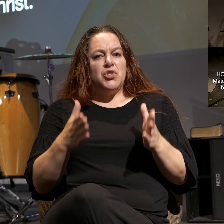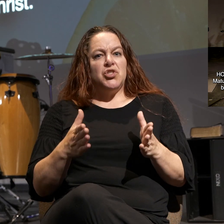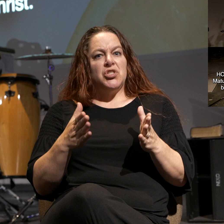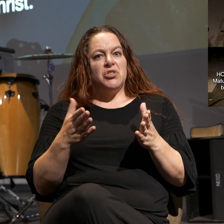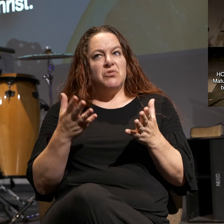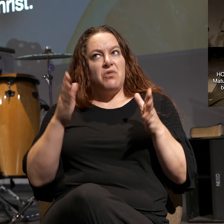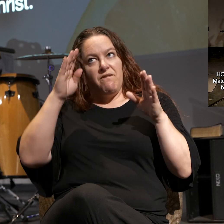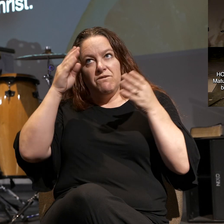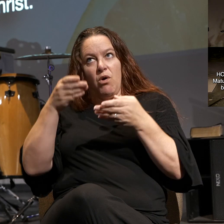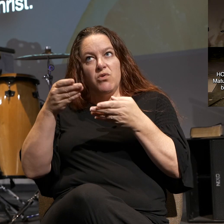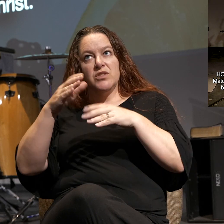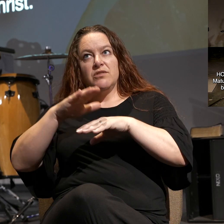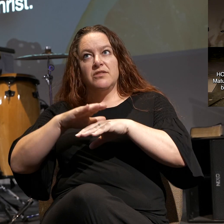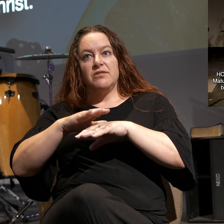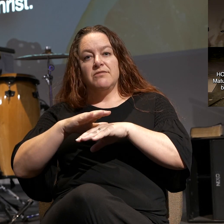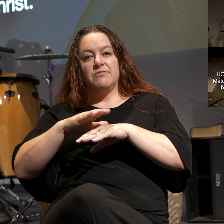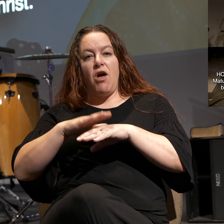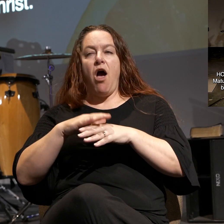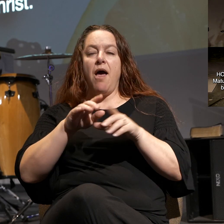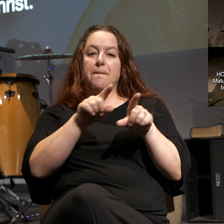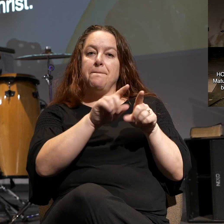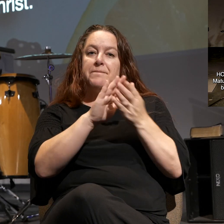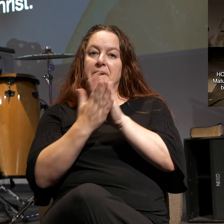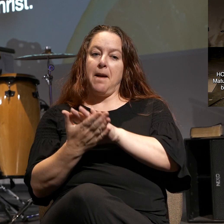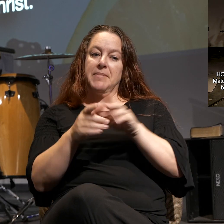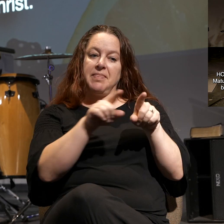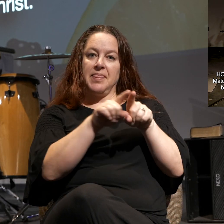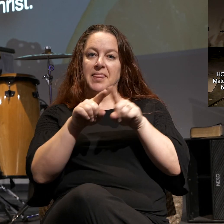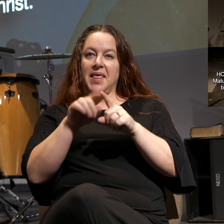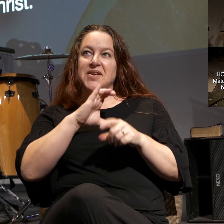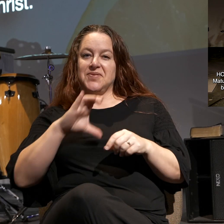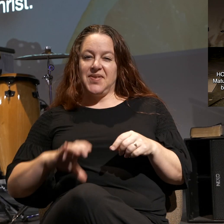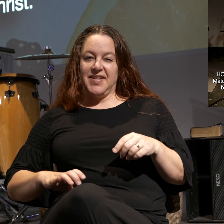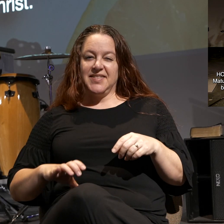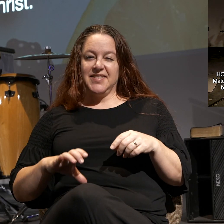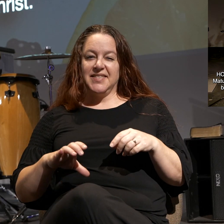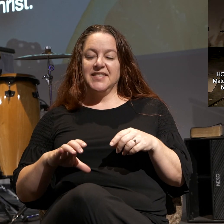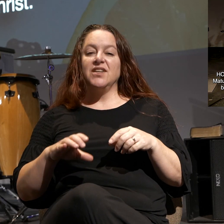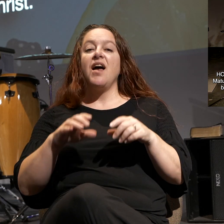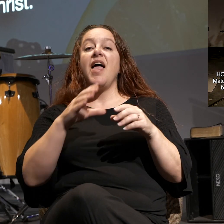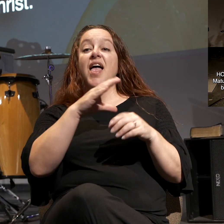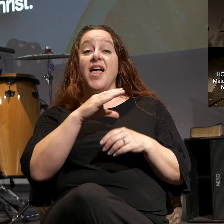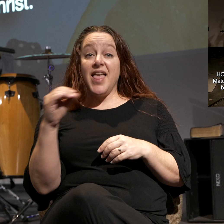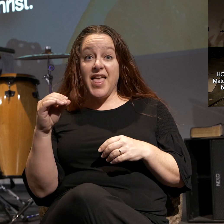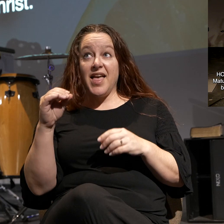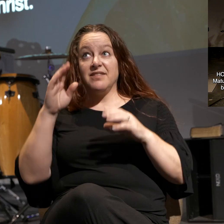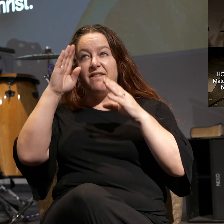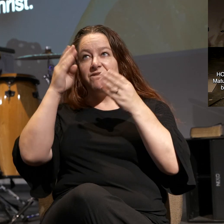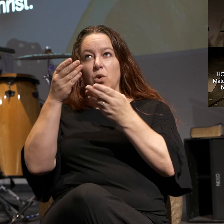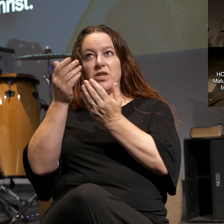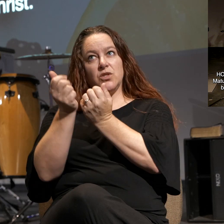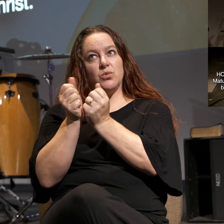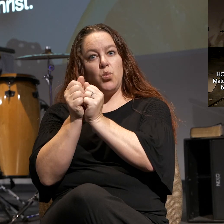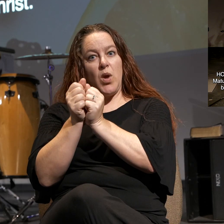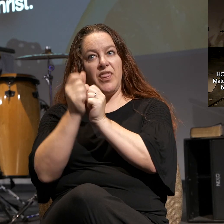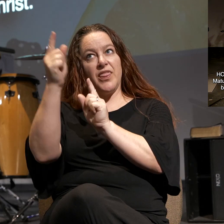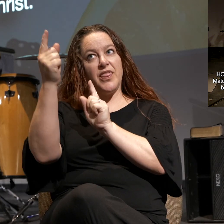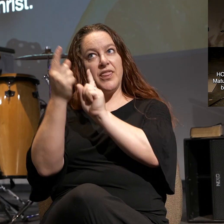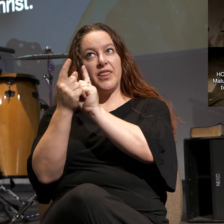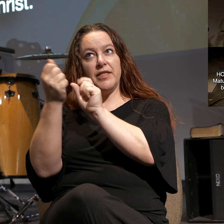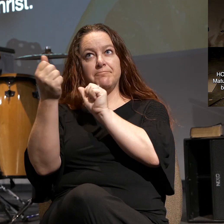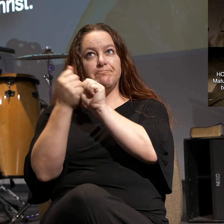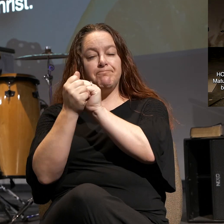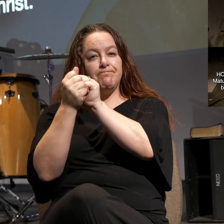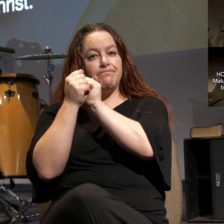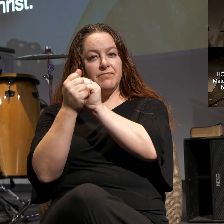on the being like Christ as much as we need to focus on being with Christ, because the more you